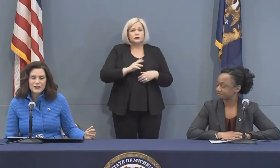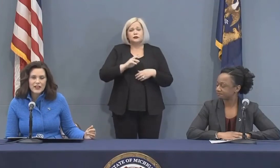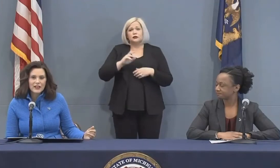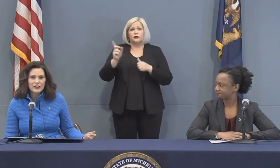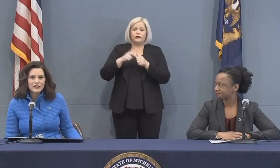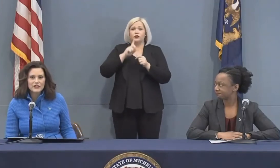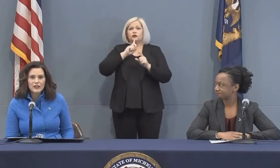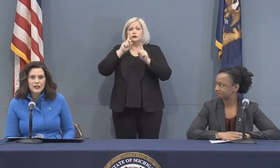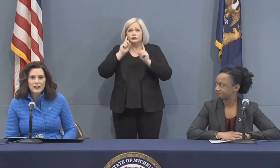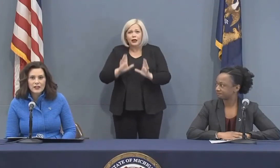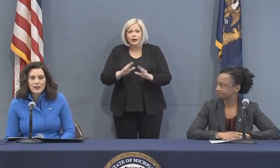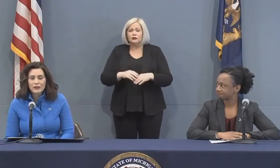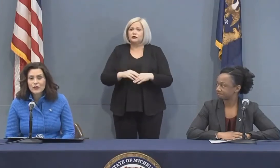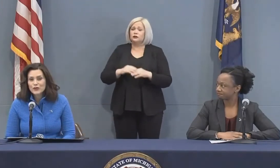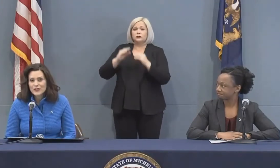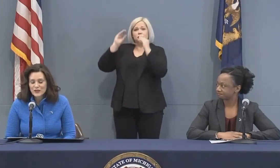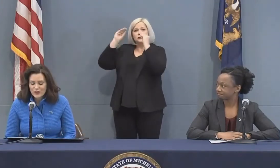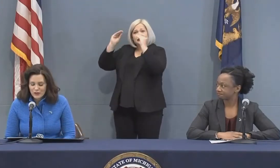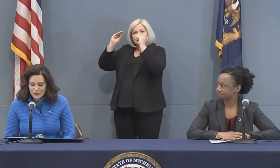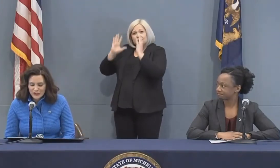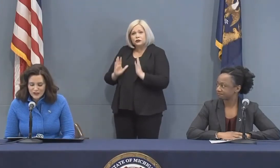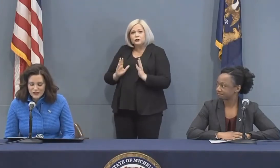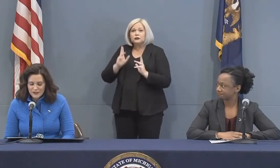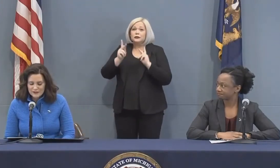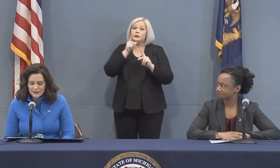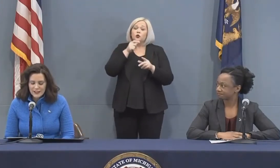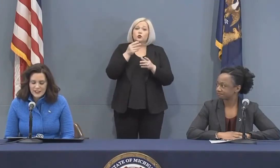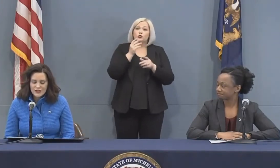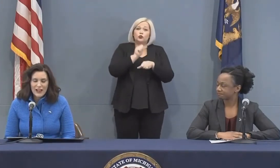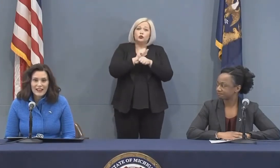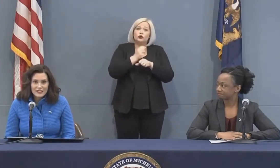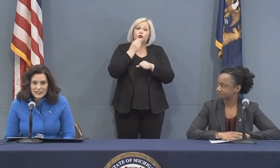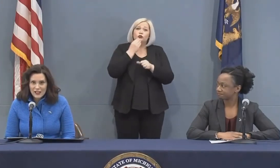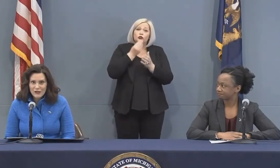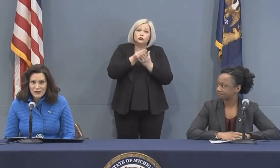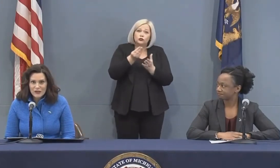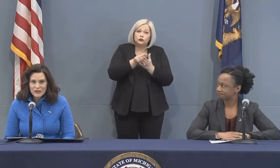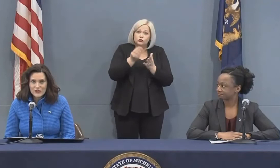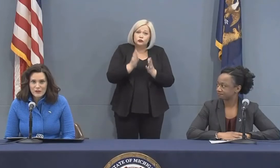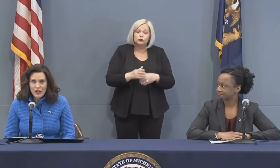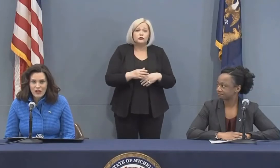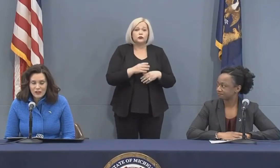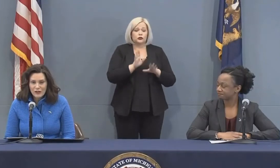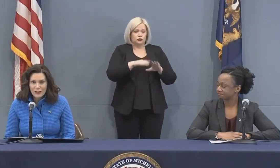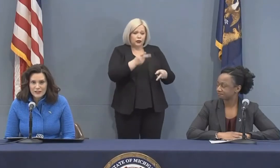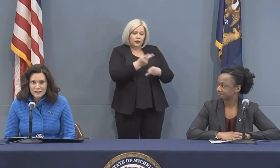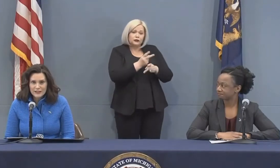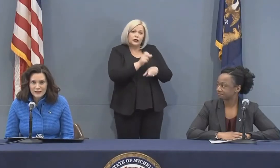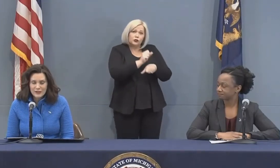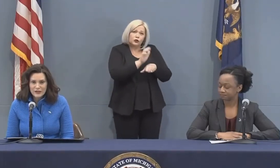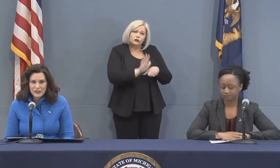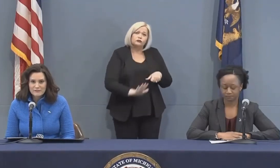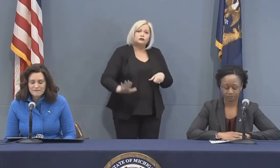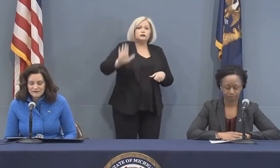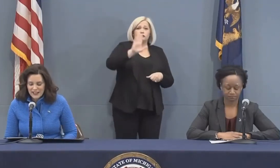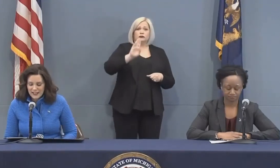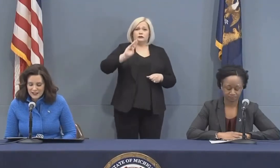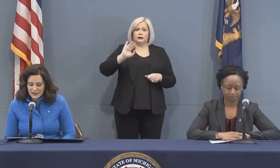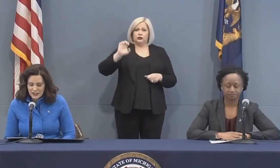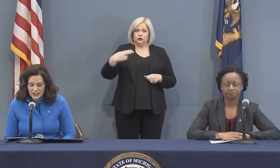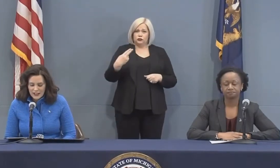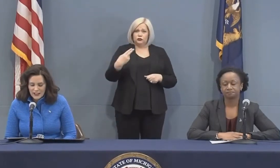educators, grocery store workers, child care workers from all across the state of Michigan,